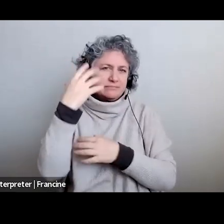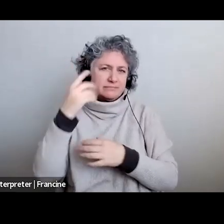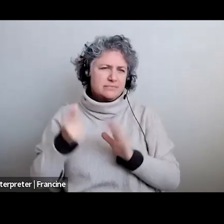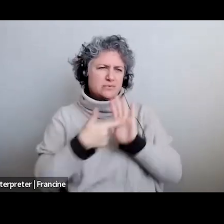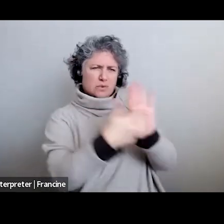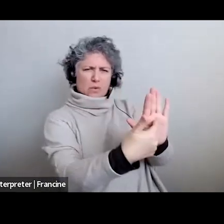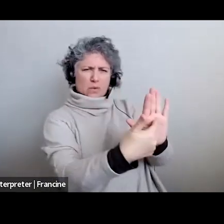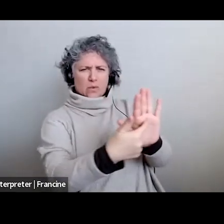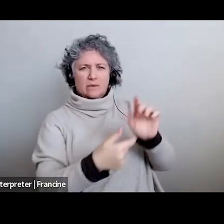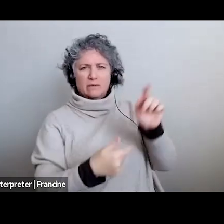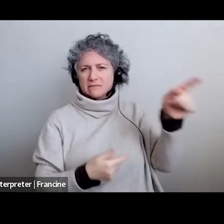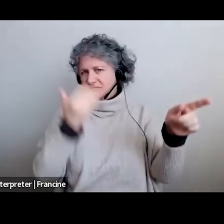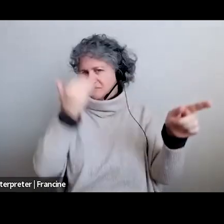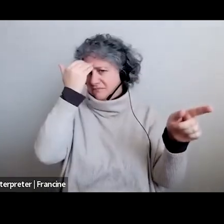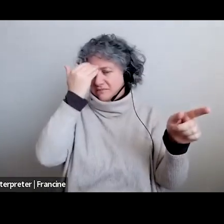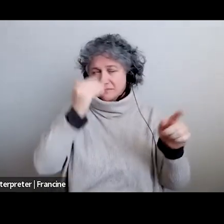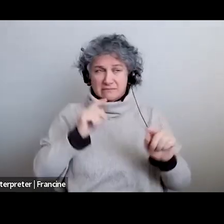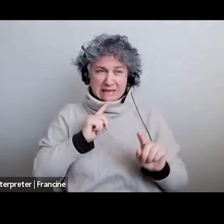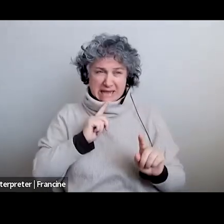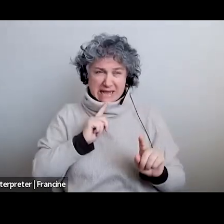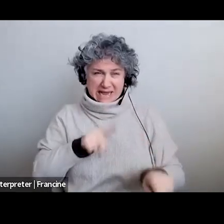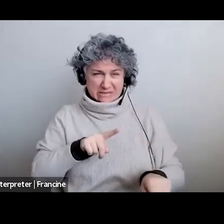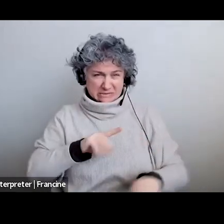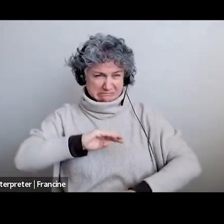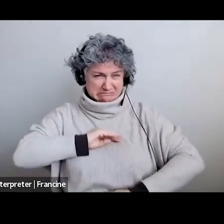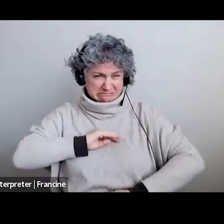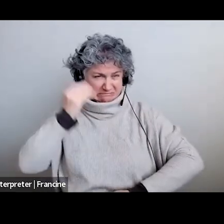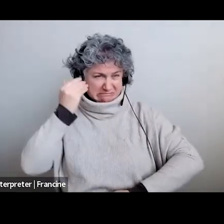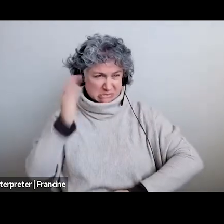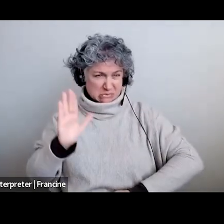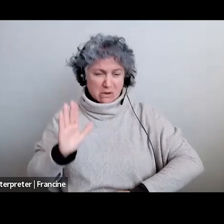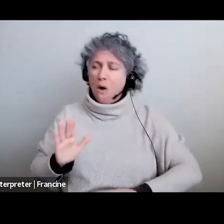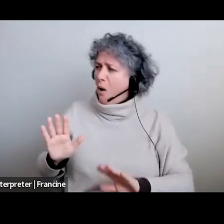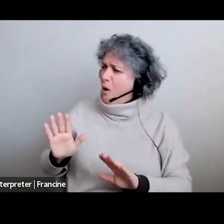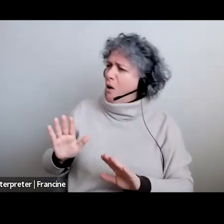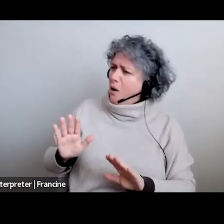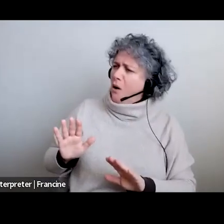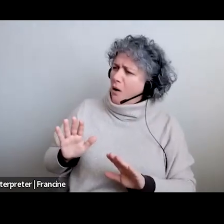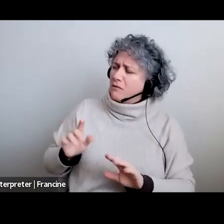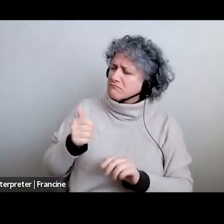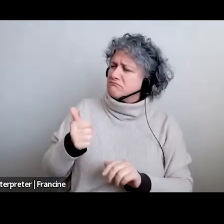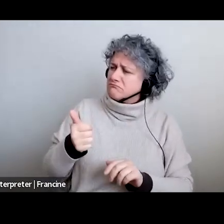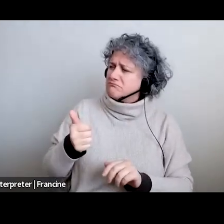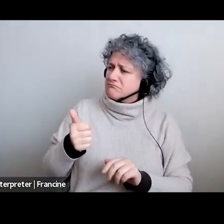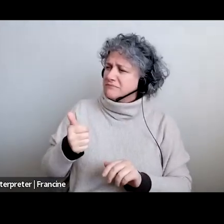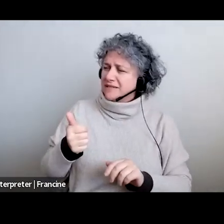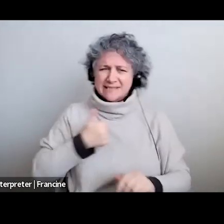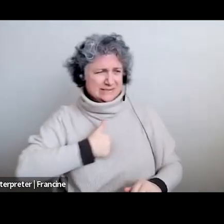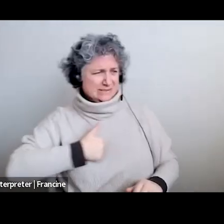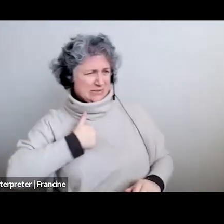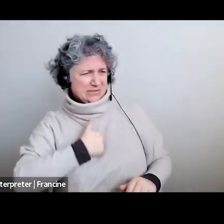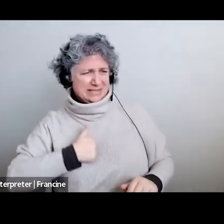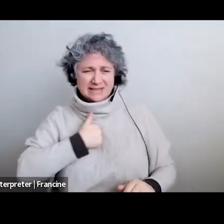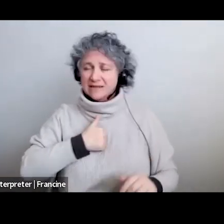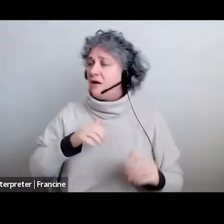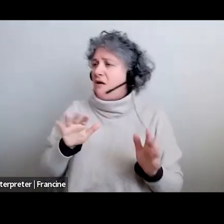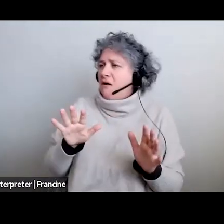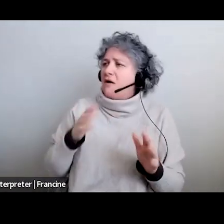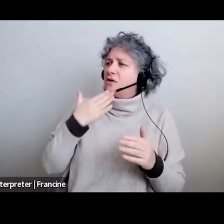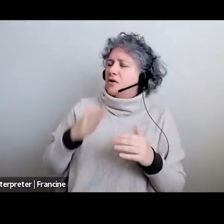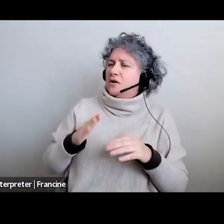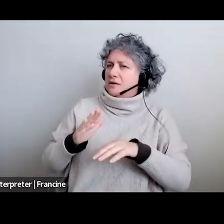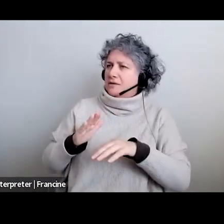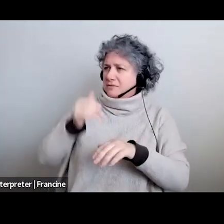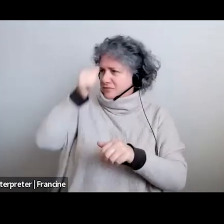right so i don't even know if i answered all of that properly i'm sorry no it's it's it's a good reminder that people